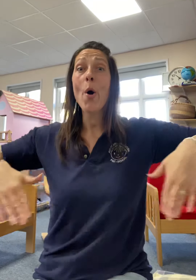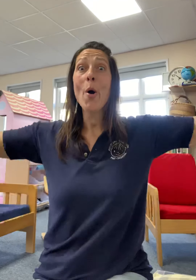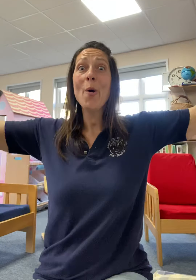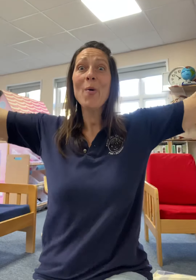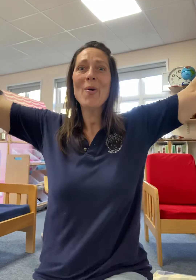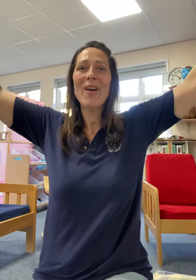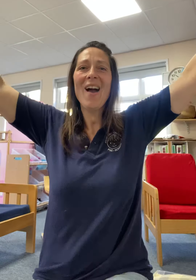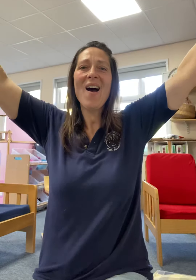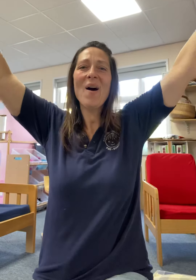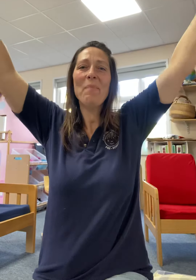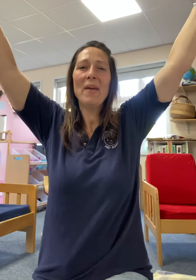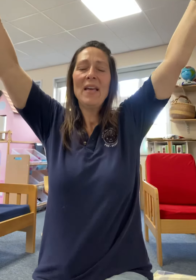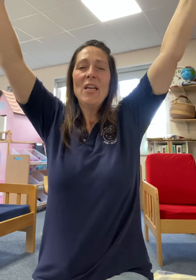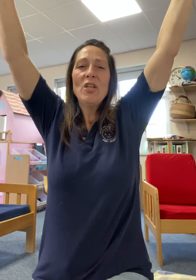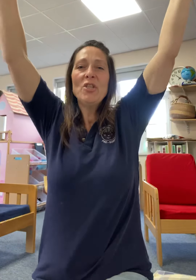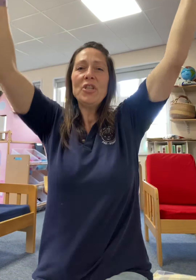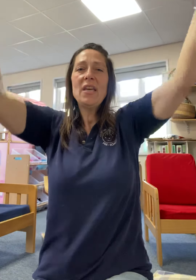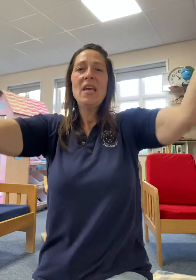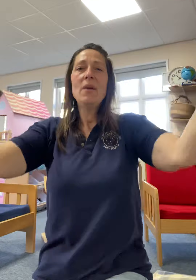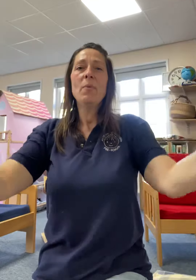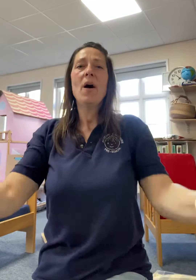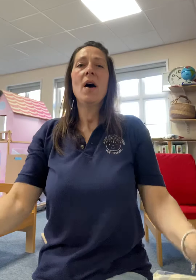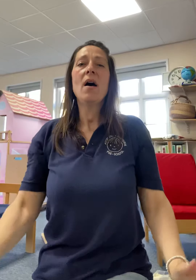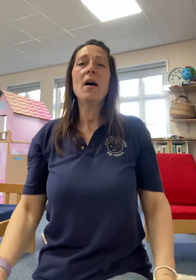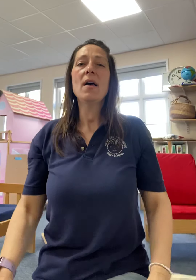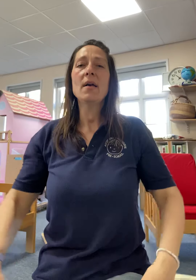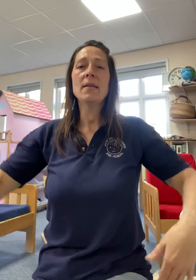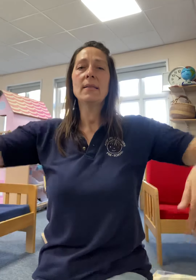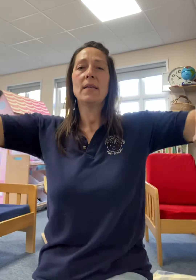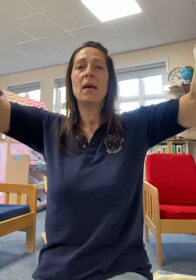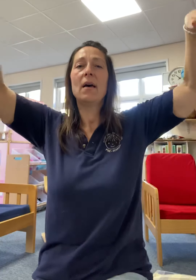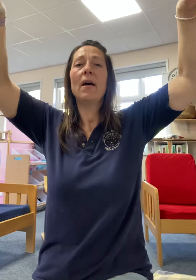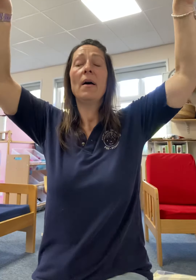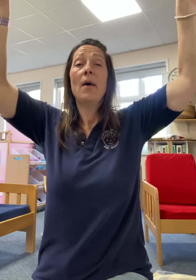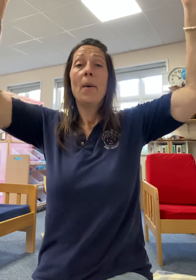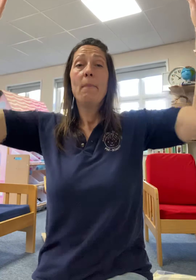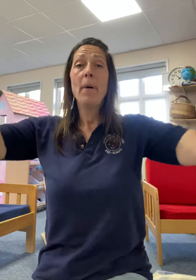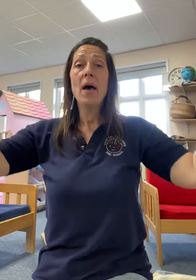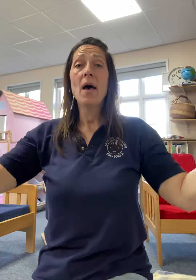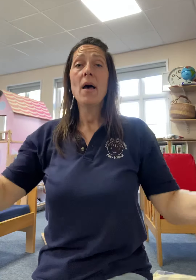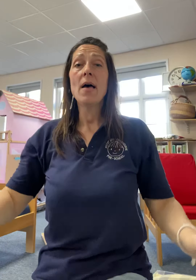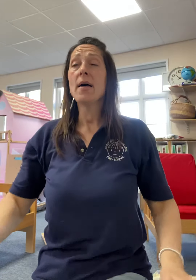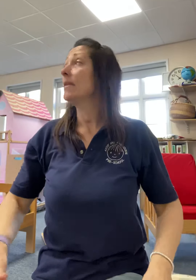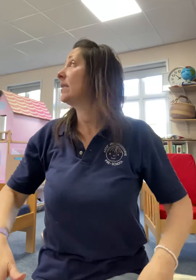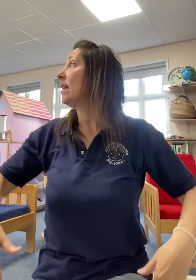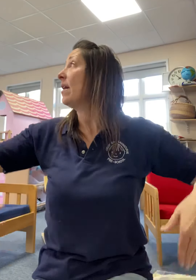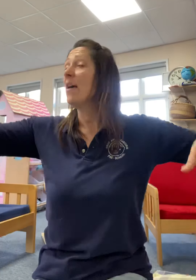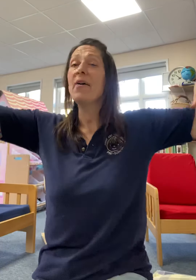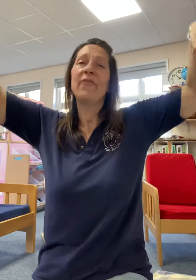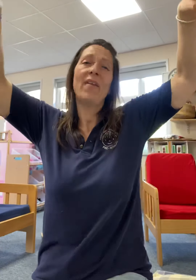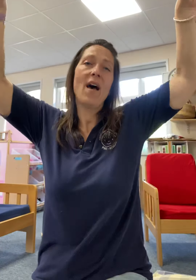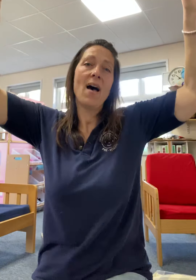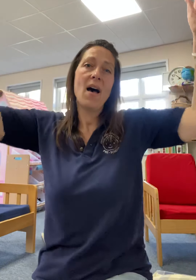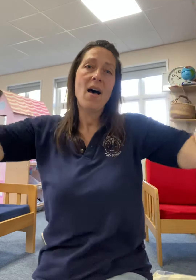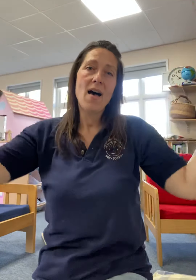up she was a butterfly. butterfly.